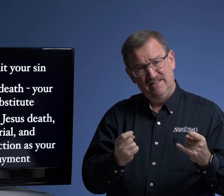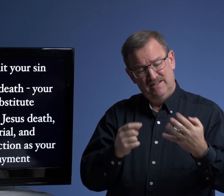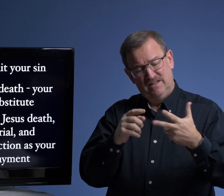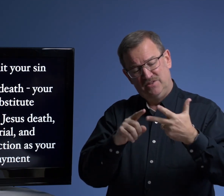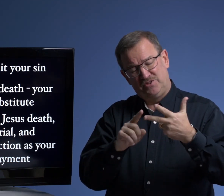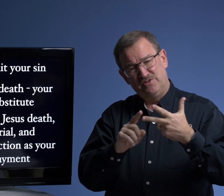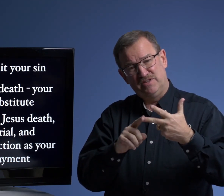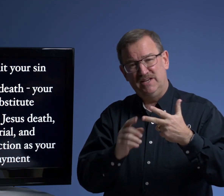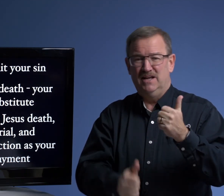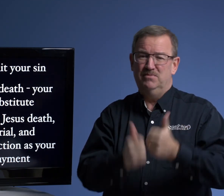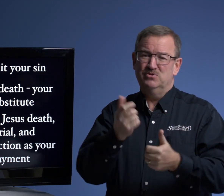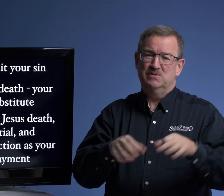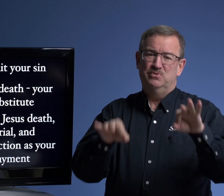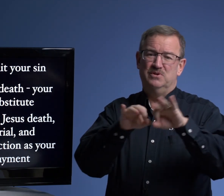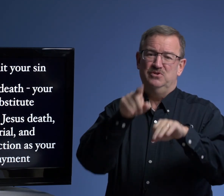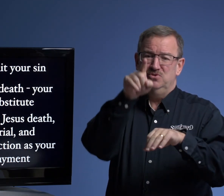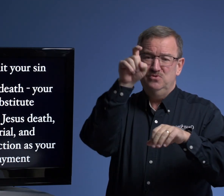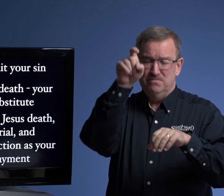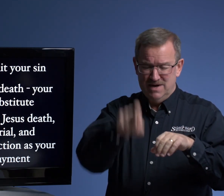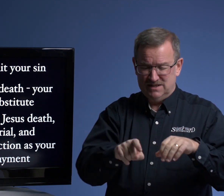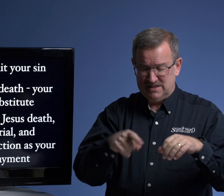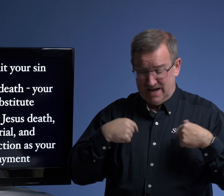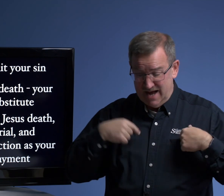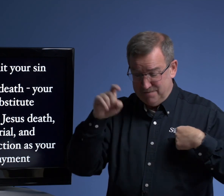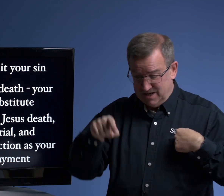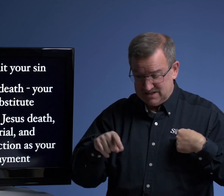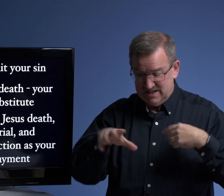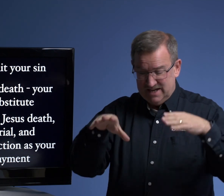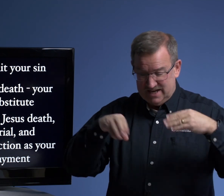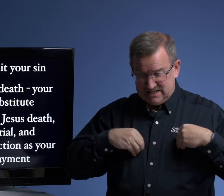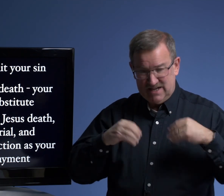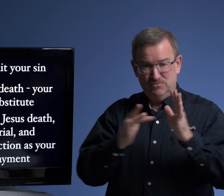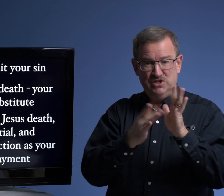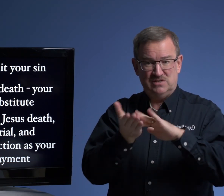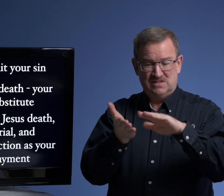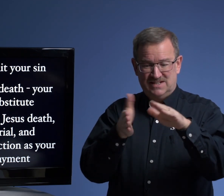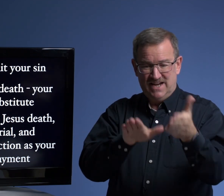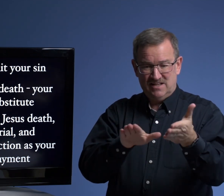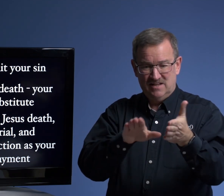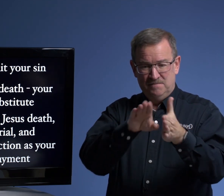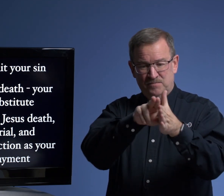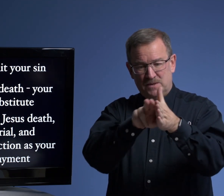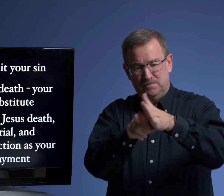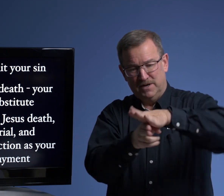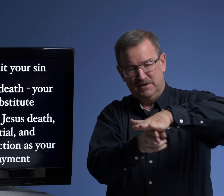The third thing and most important, you must and I must accept Jesus' death, burial,